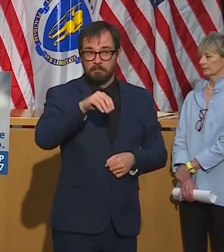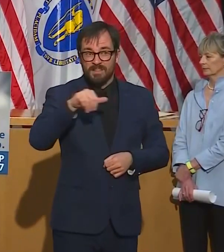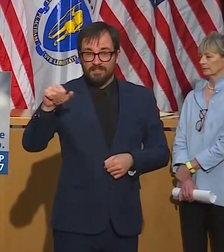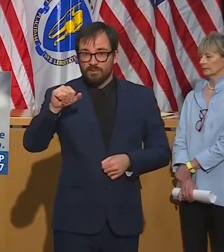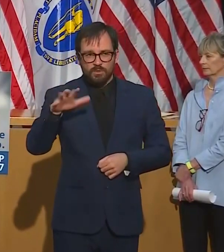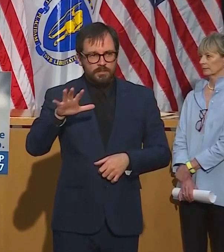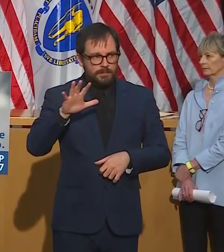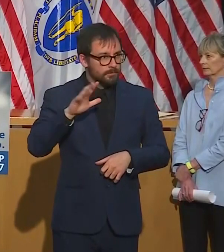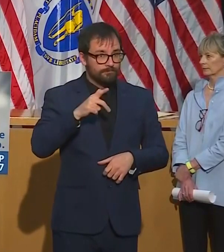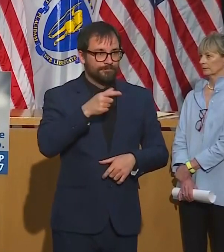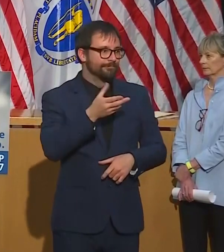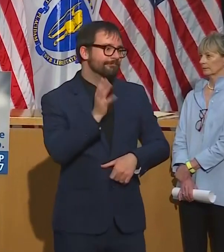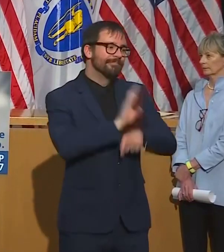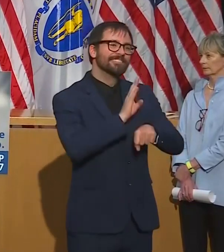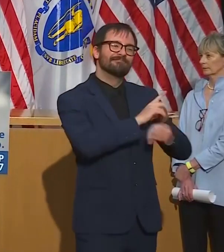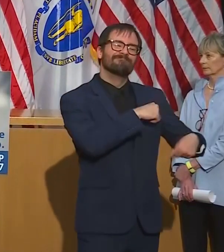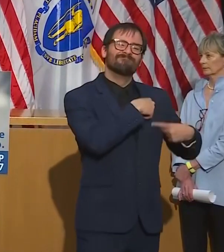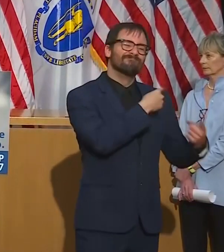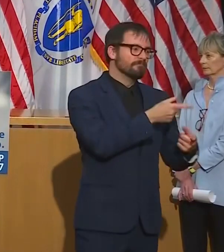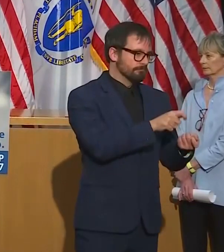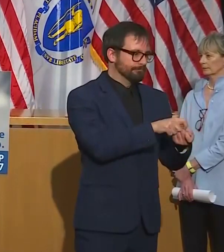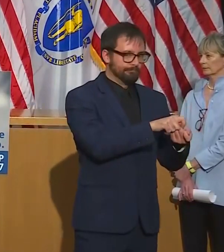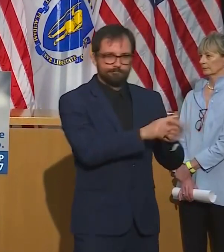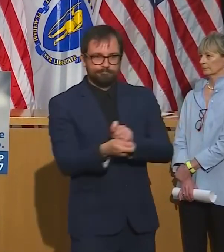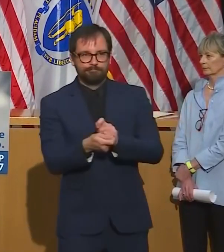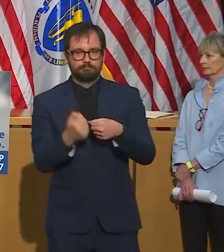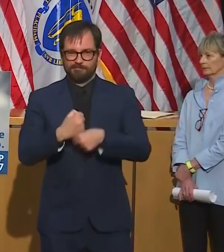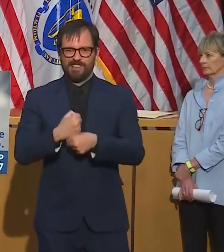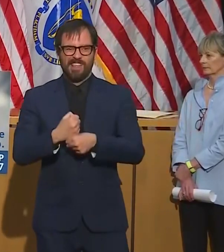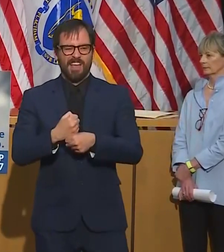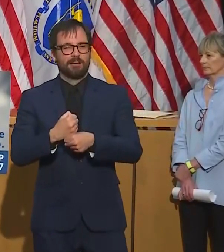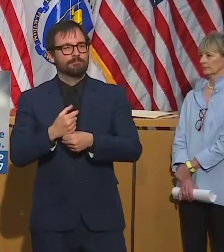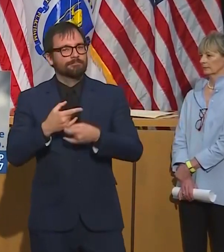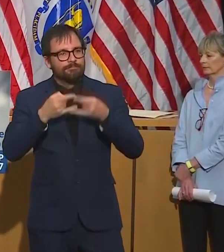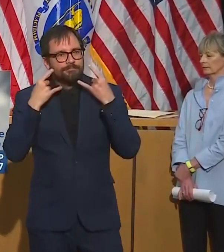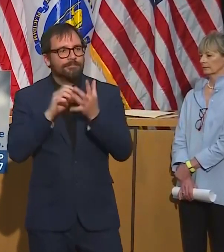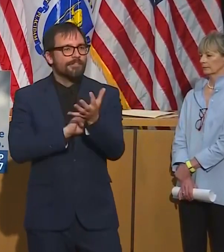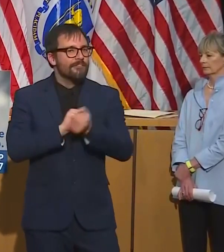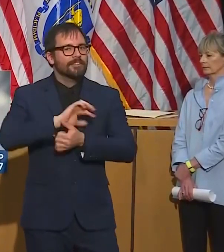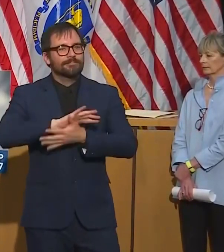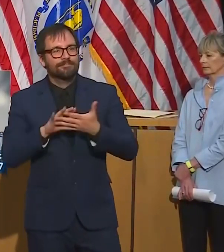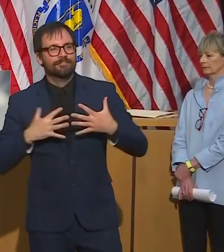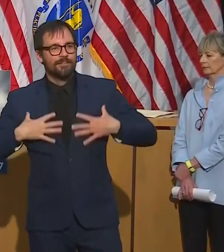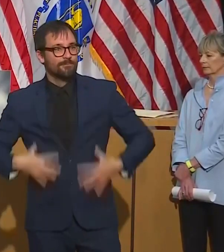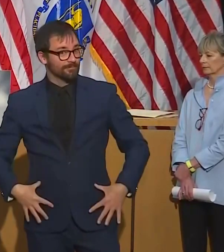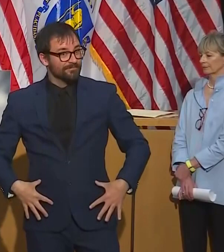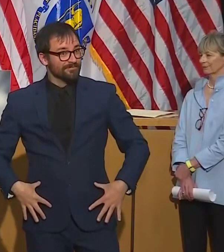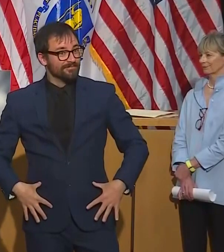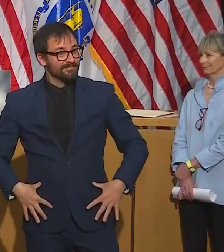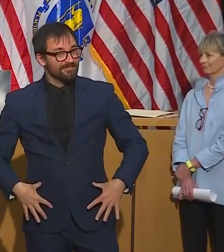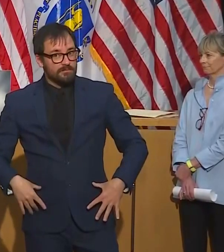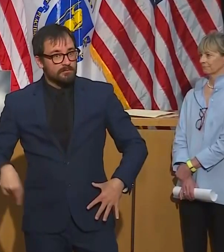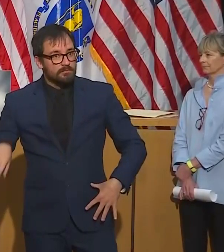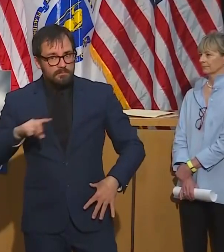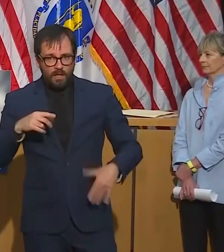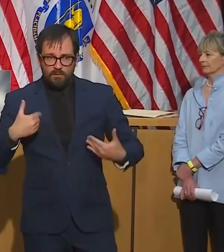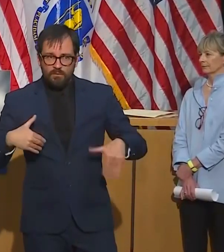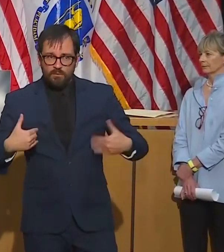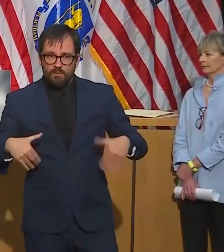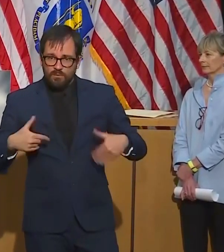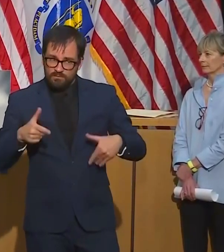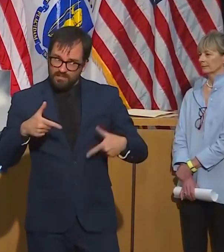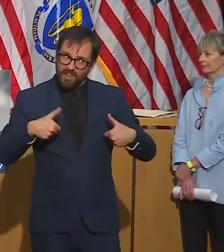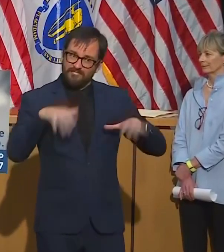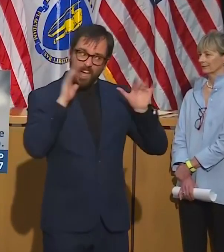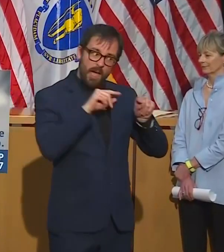of hope all around us and I hope that all of us will use that as part of the fuel that we all need to not only get through the